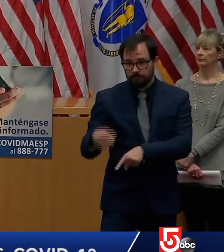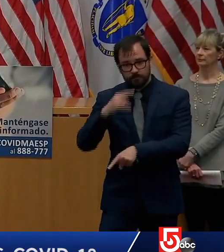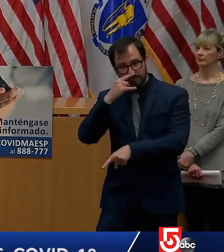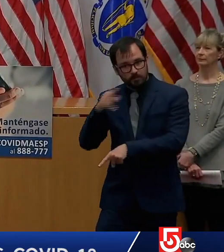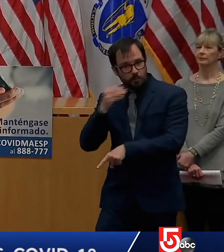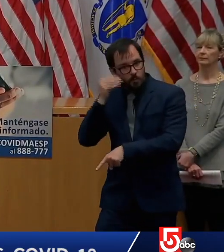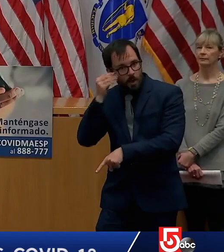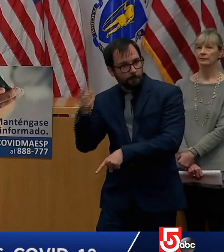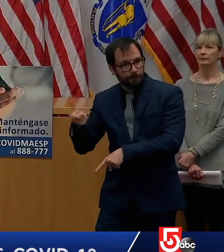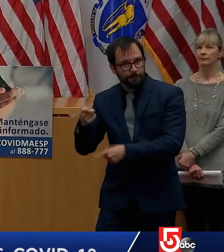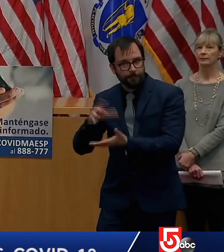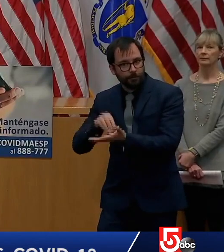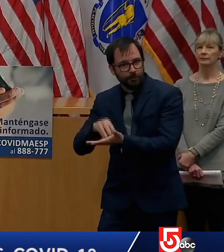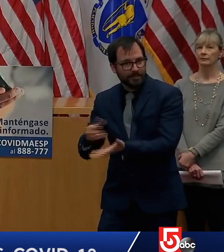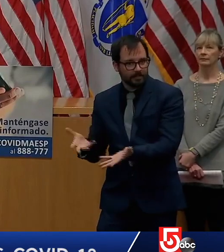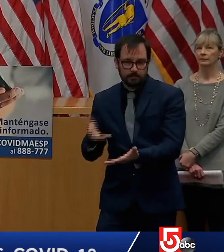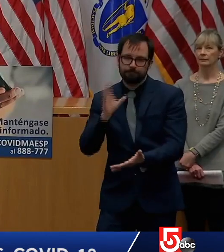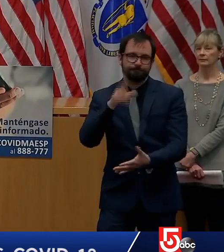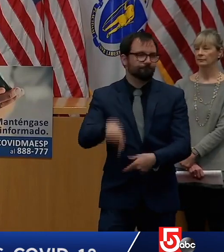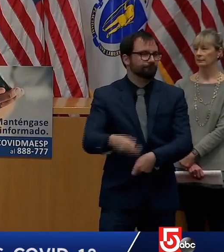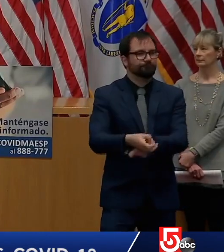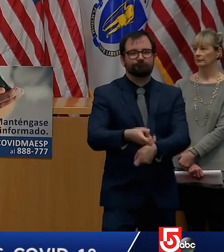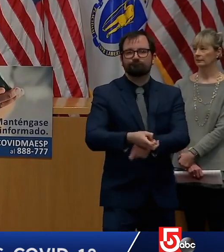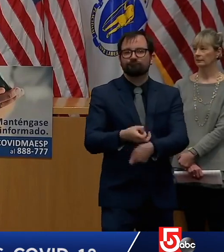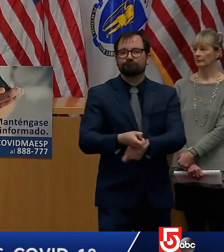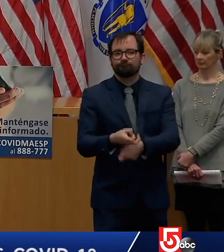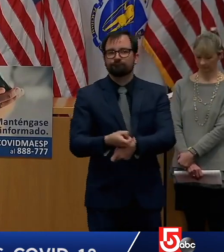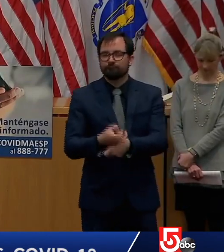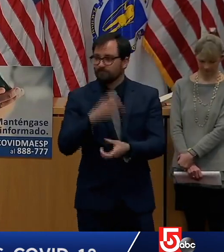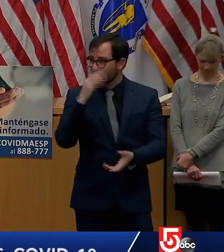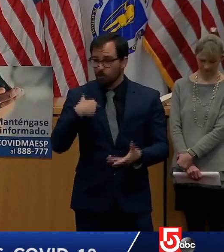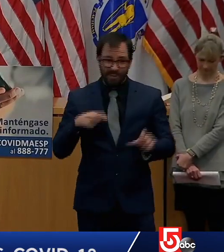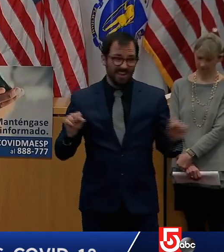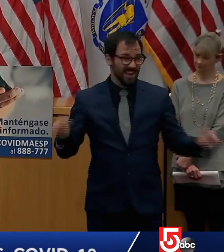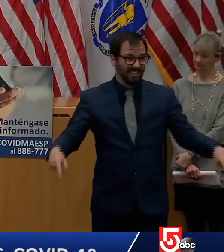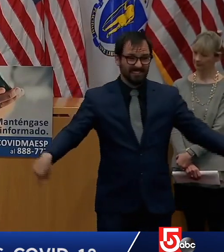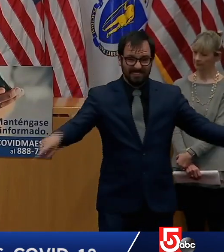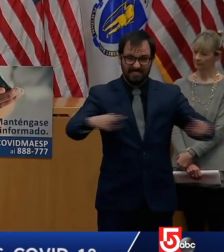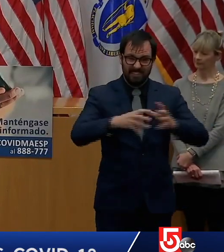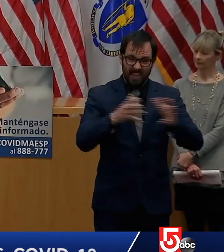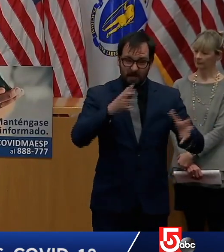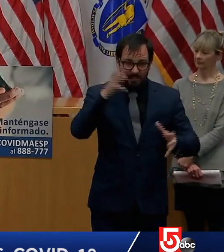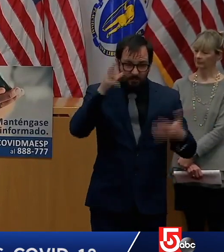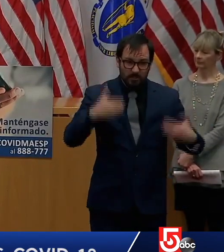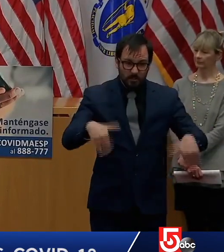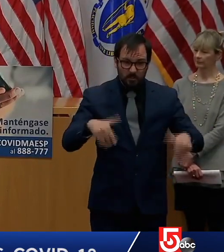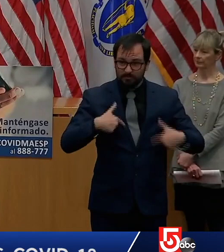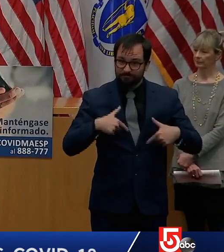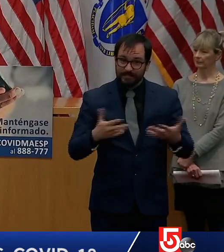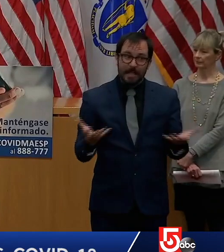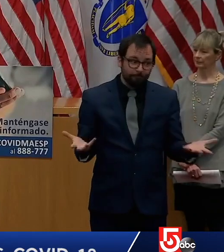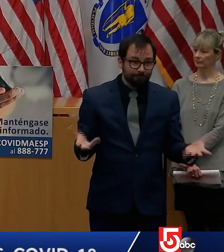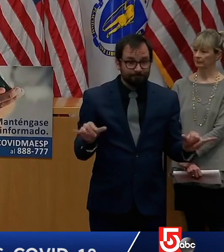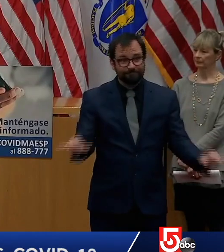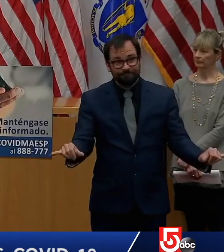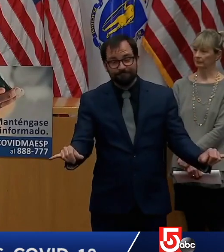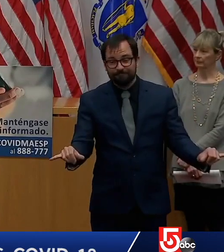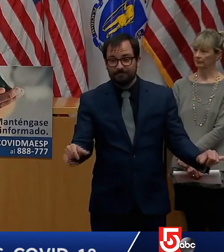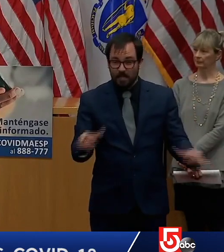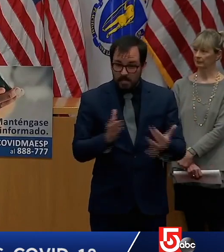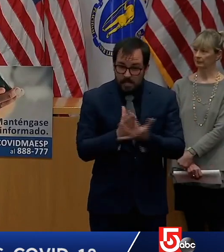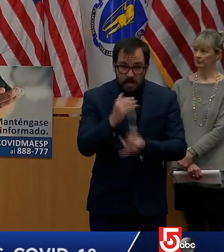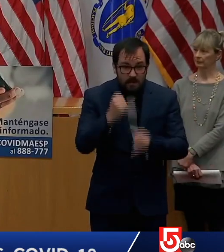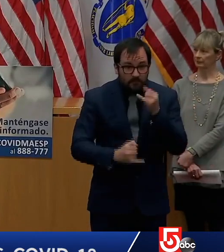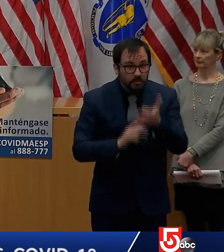we're asking a lot from parents to hang in there for the remainder of the school year the end of the school year typically represents an exciting time